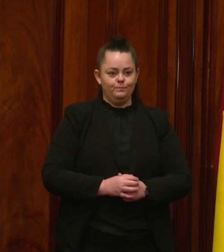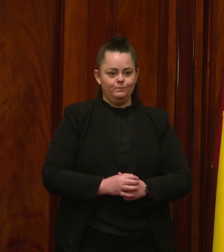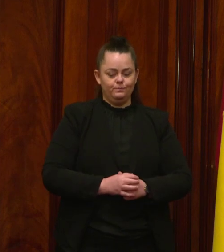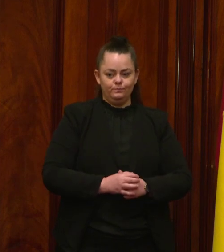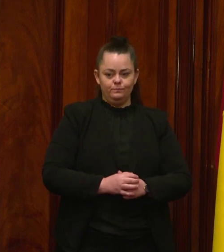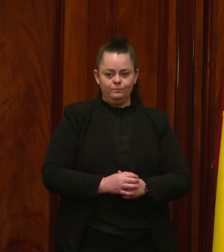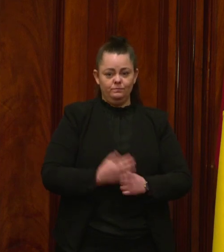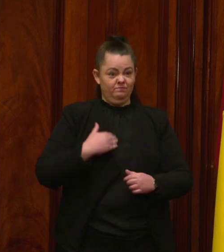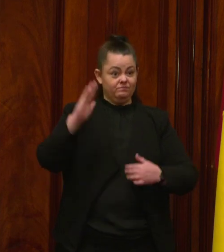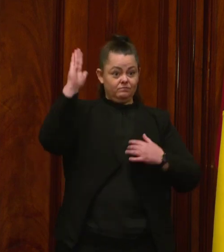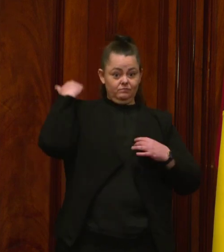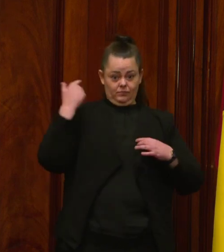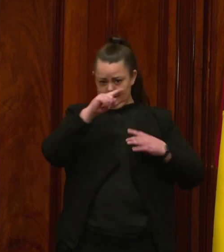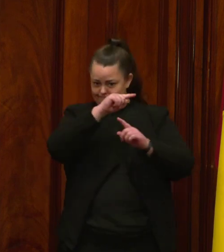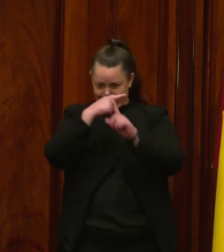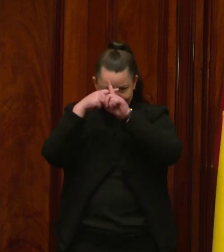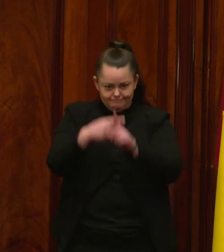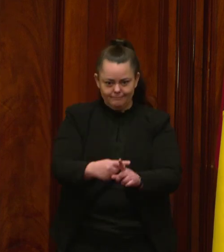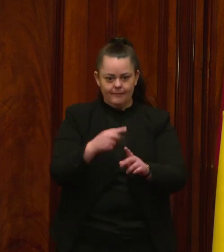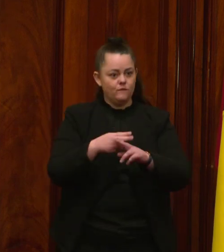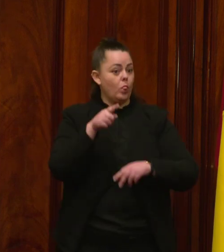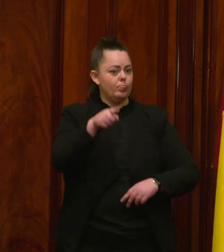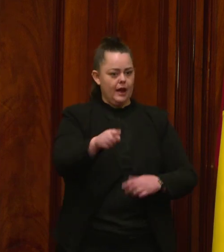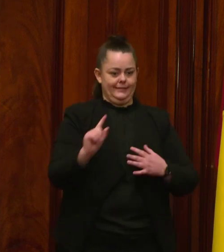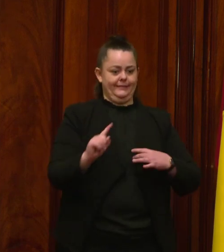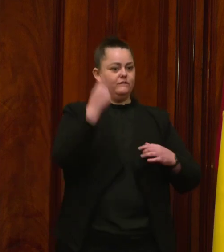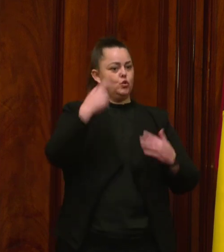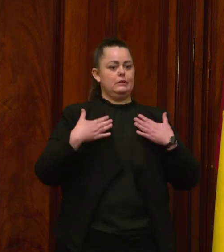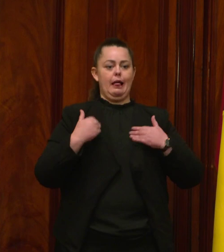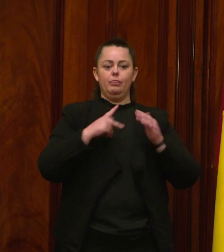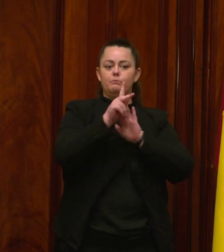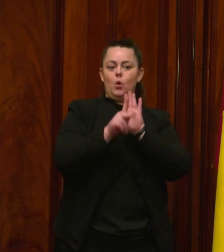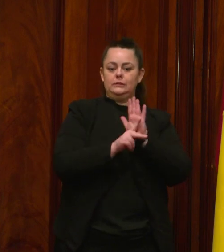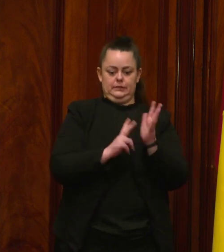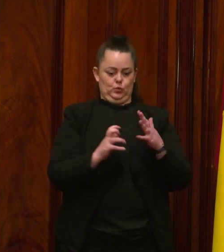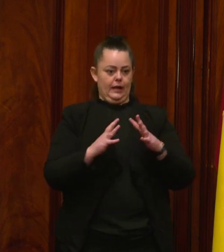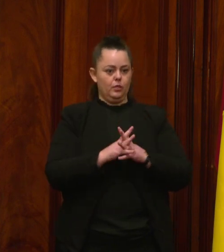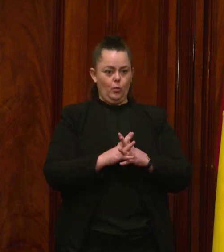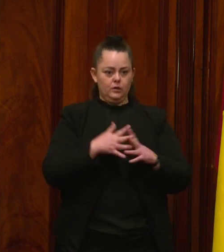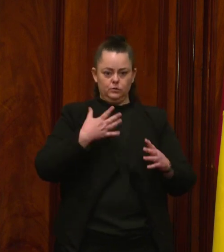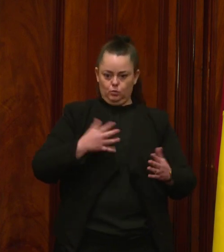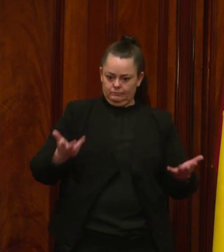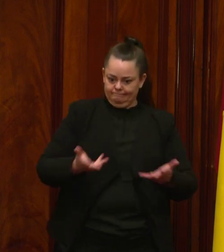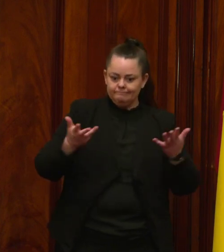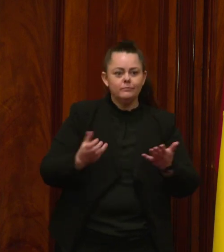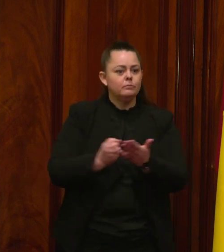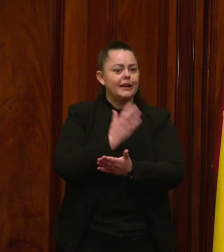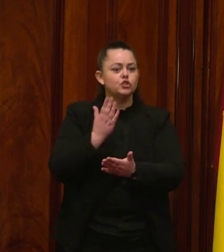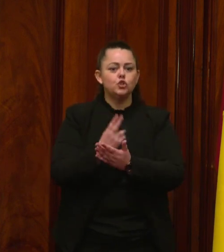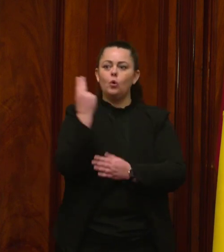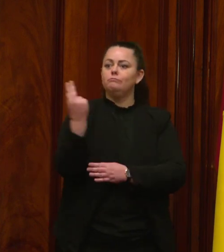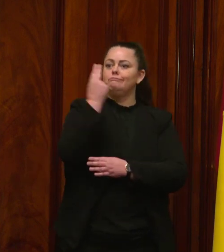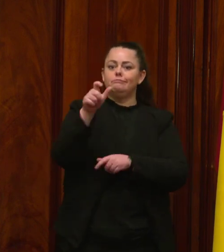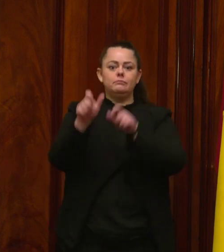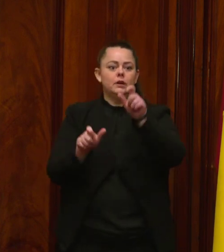health policy announcement the new government made, intended to reduce the burden of chronic paramedic shortages and ease strain